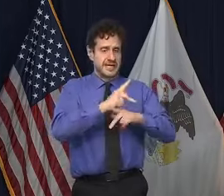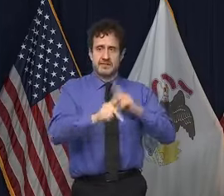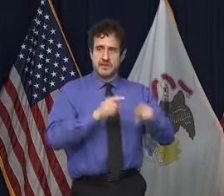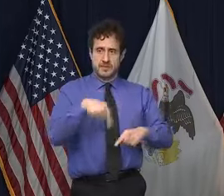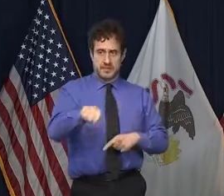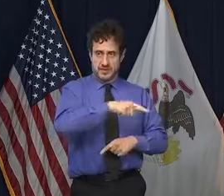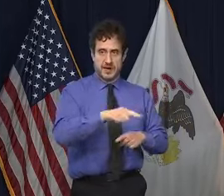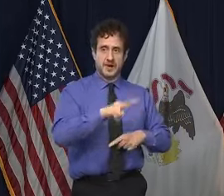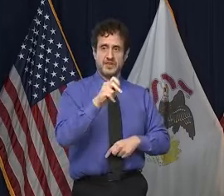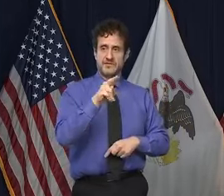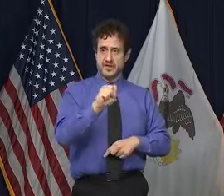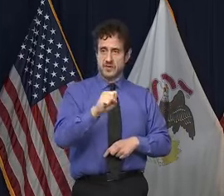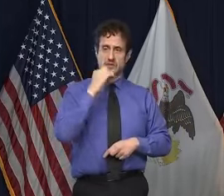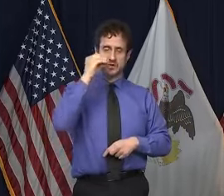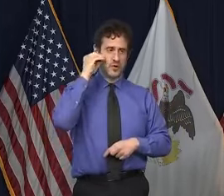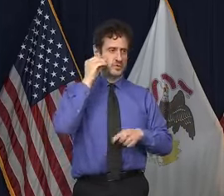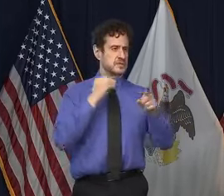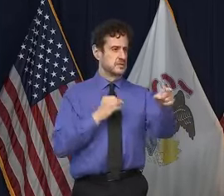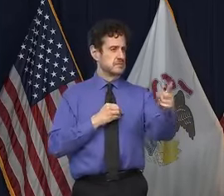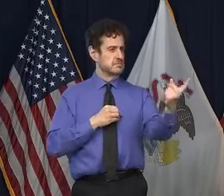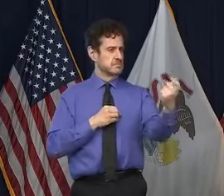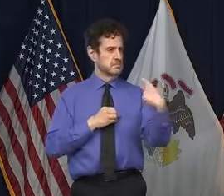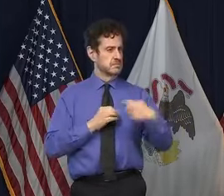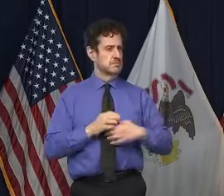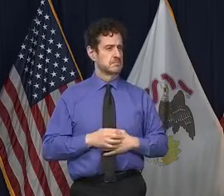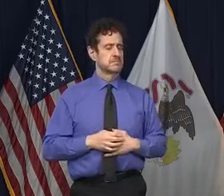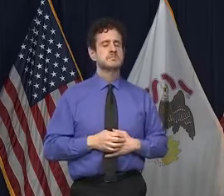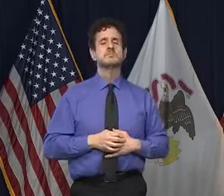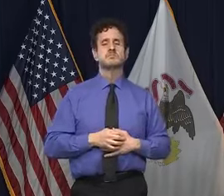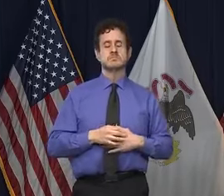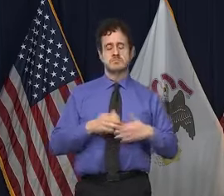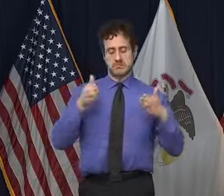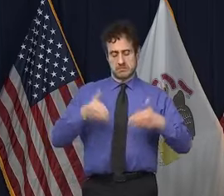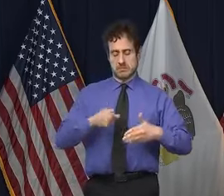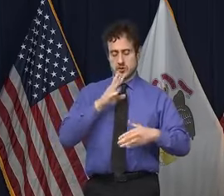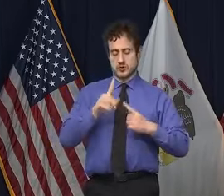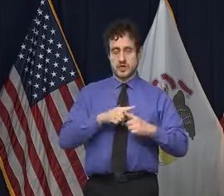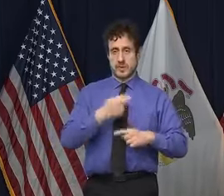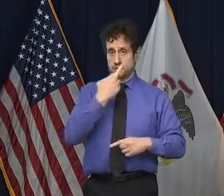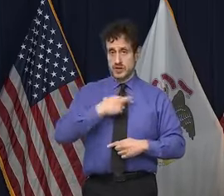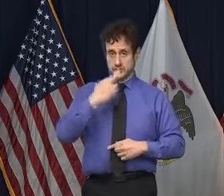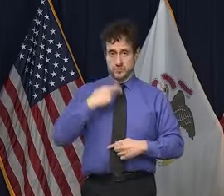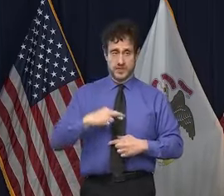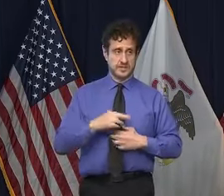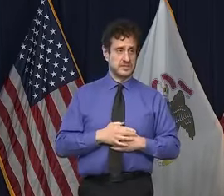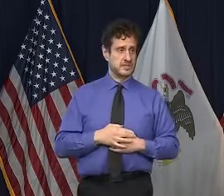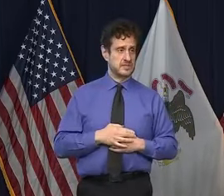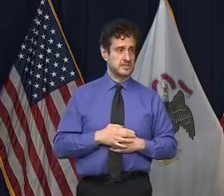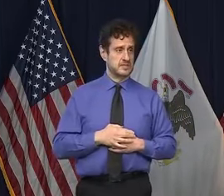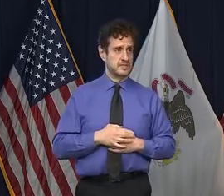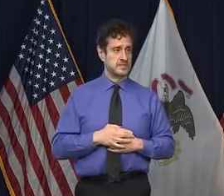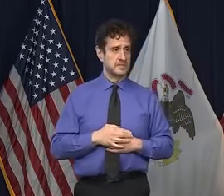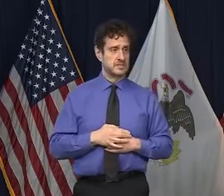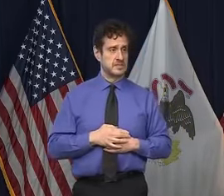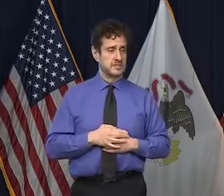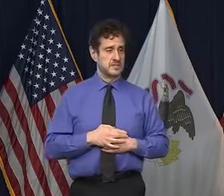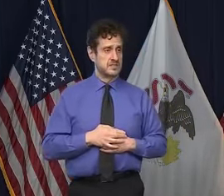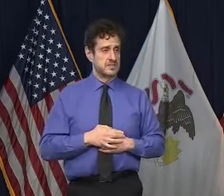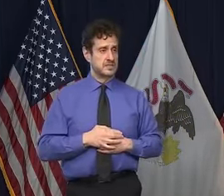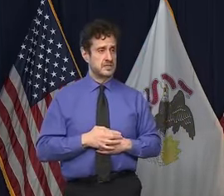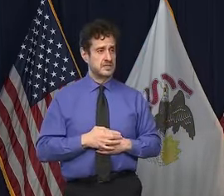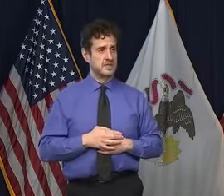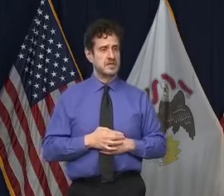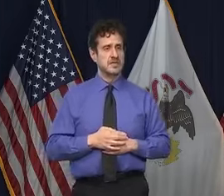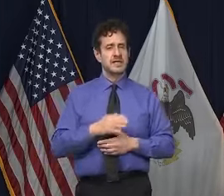Dana. When certain, this is about restaurants, from my colleague this time, when certain government entities